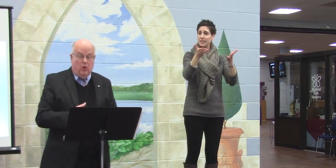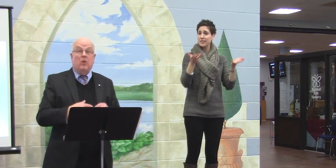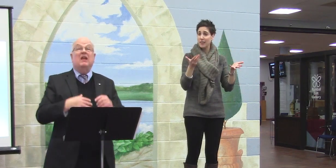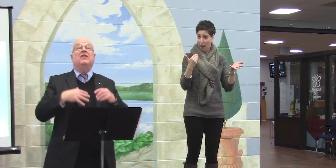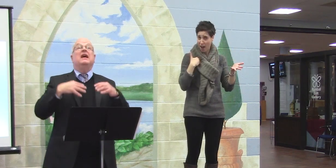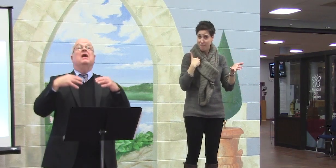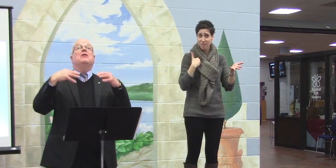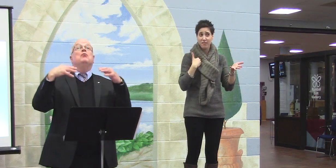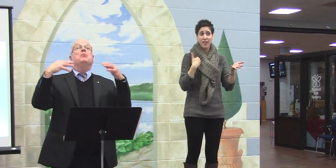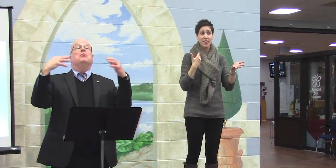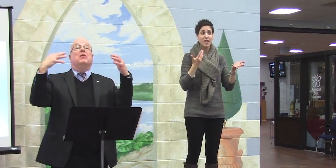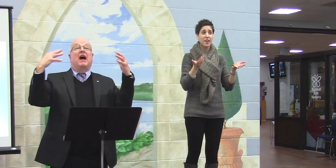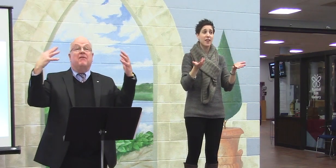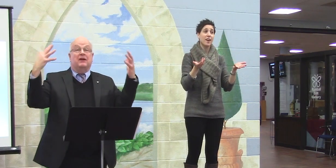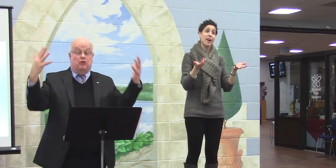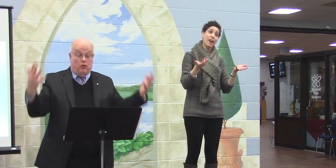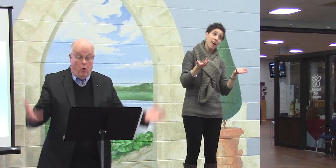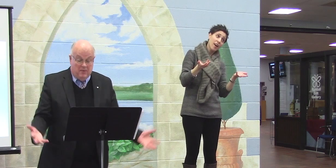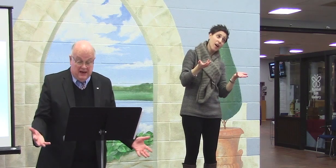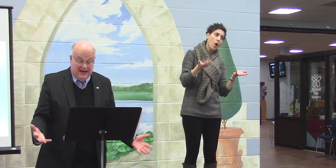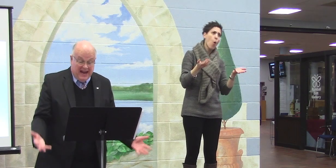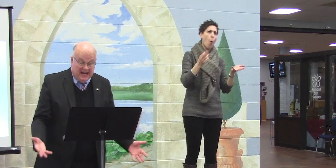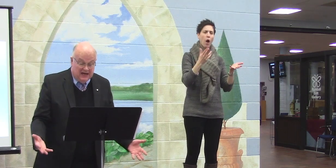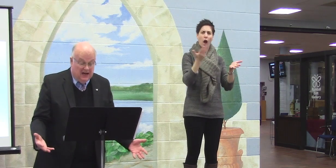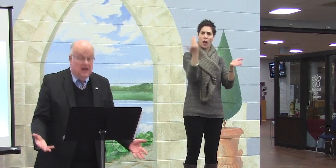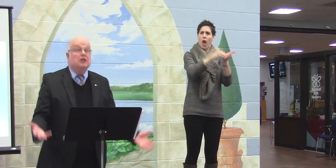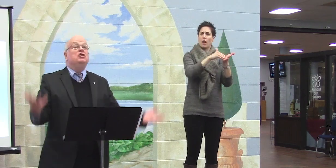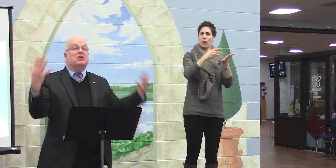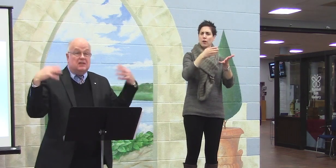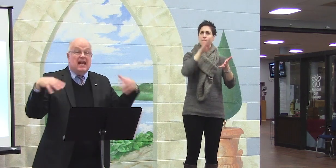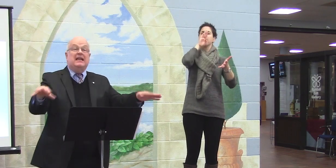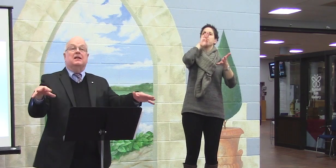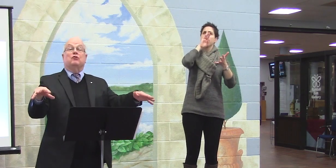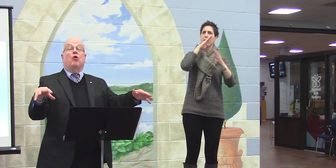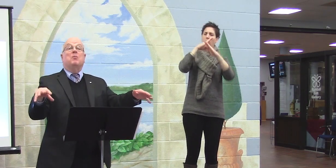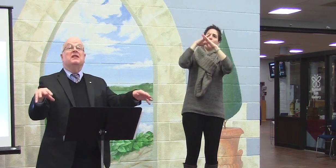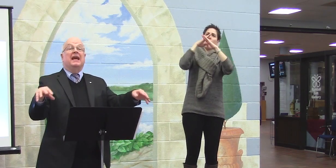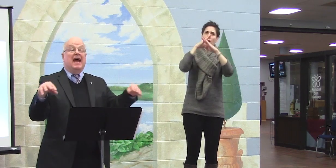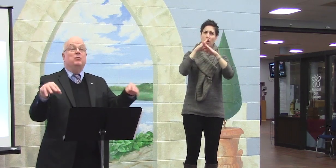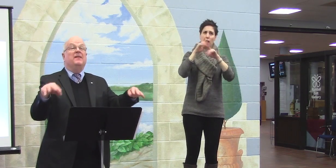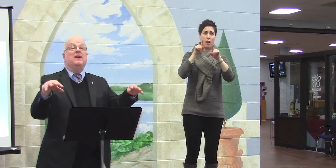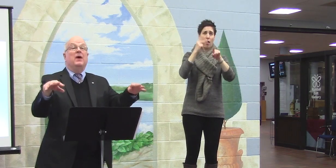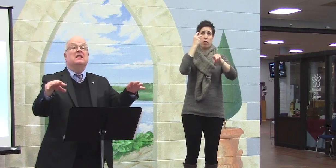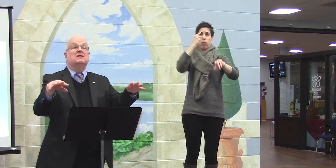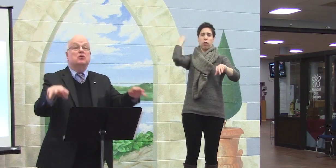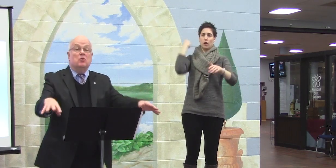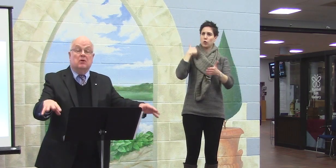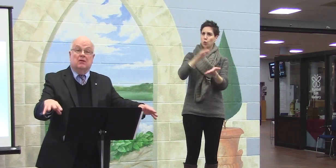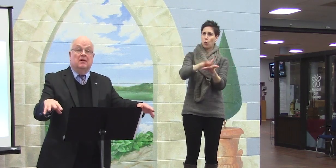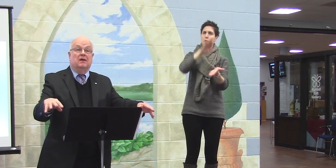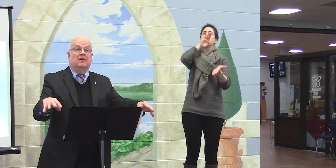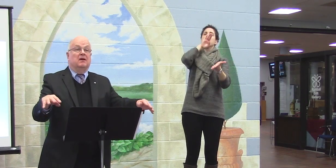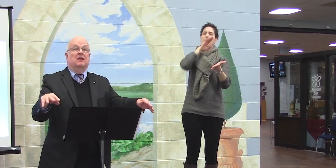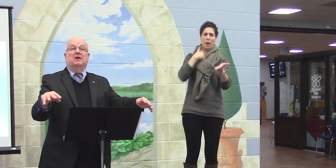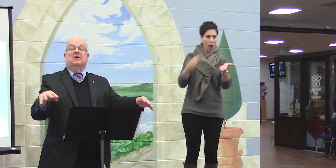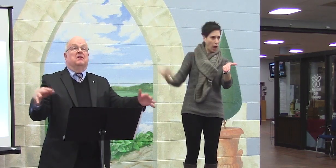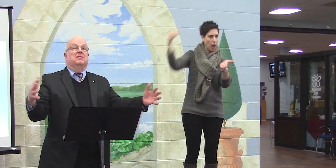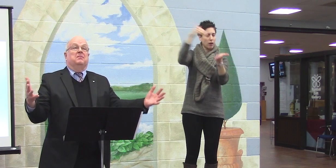Or will they have a trauma again, just like the trauma they had when they went to school?